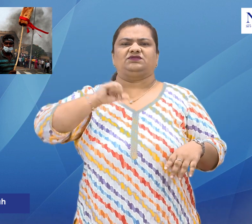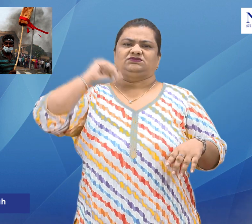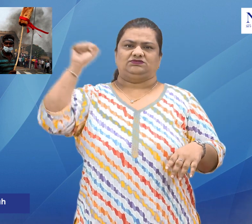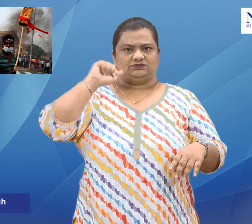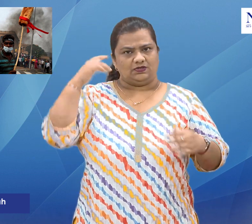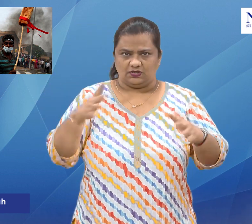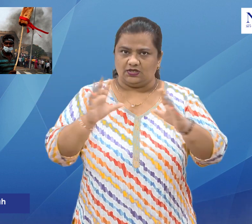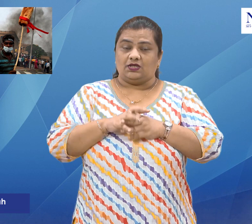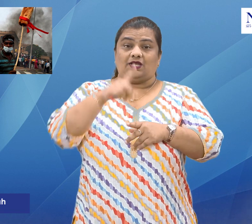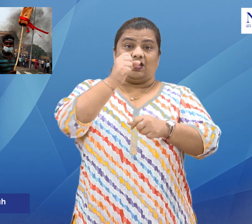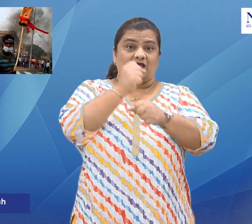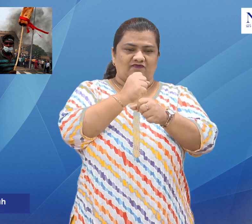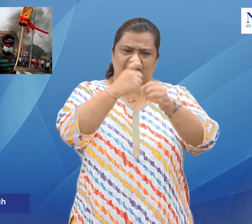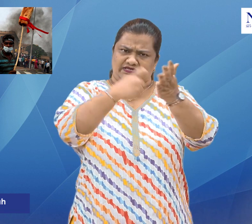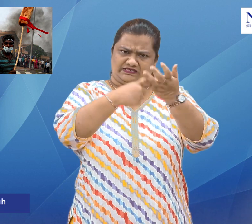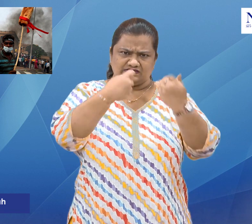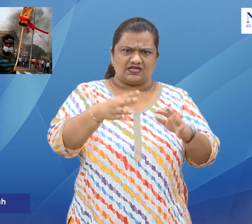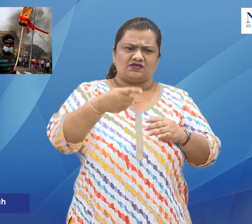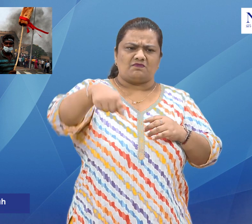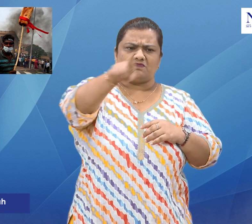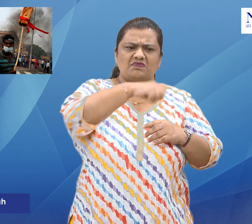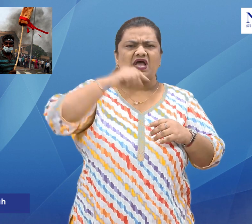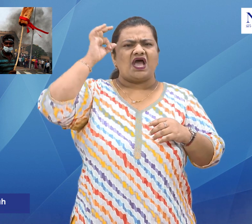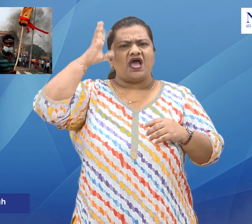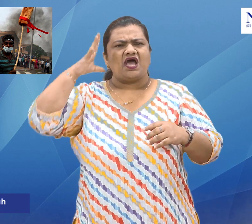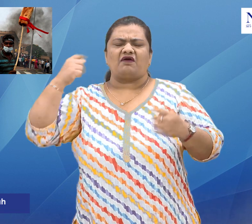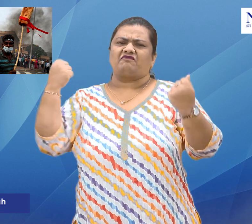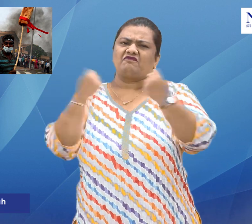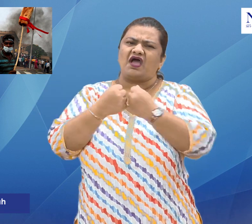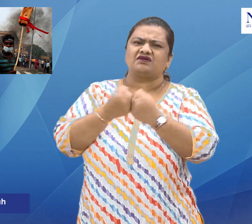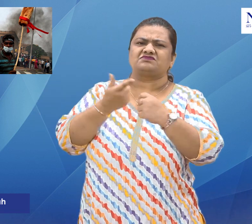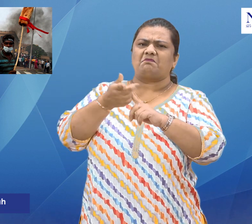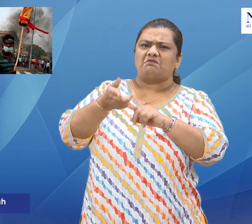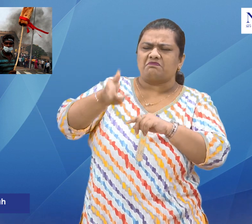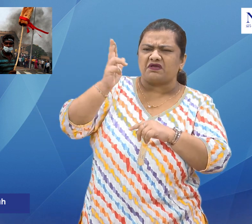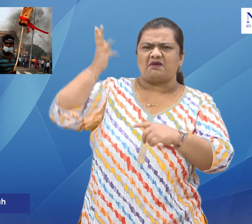the capital, ensuing clashes and more than 150 people were injured in Colombo.